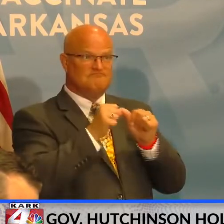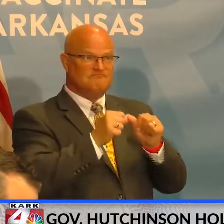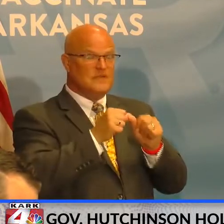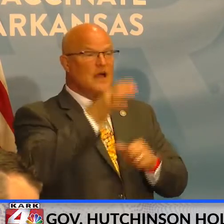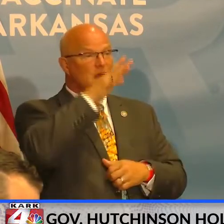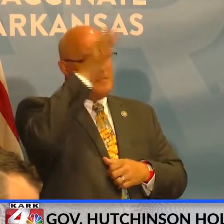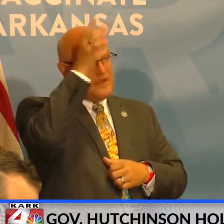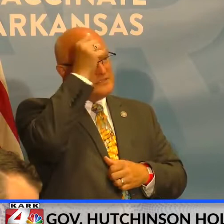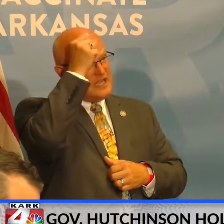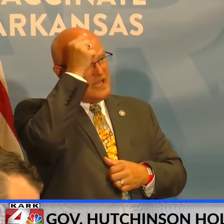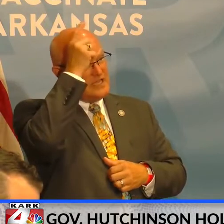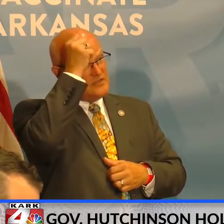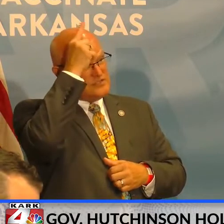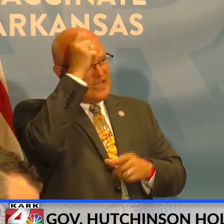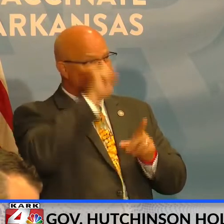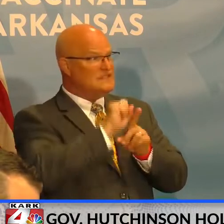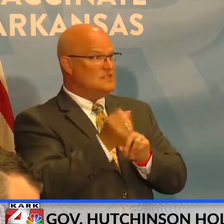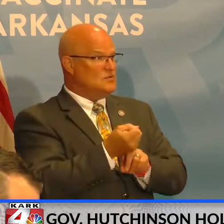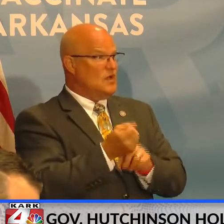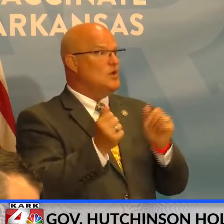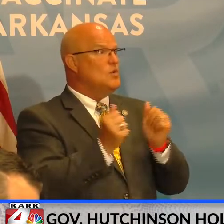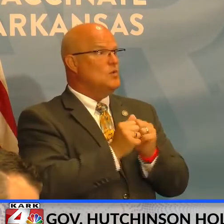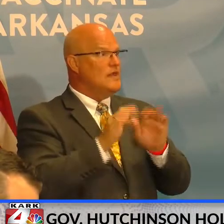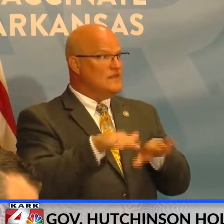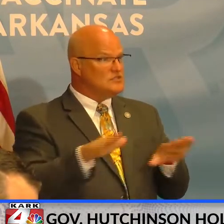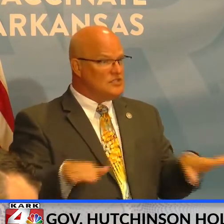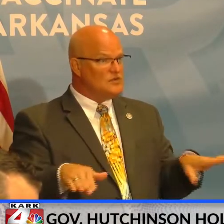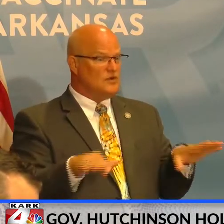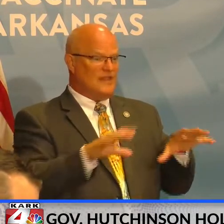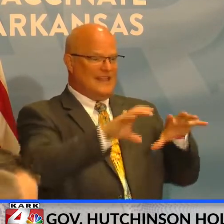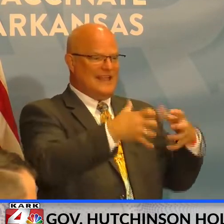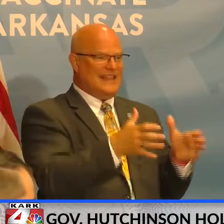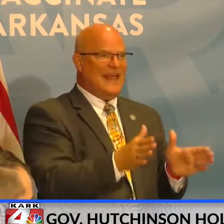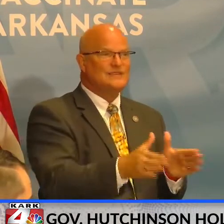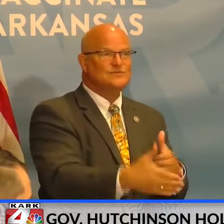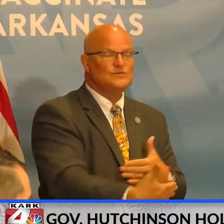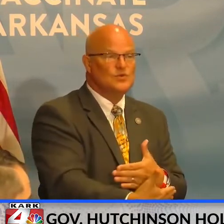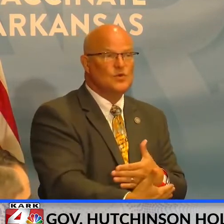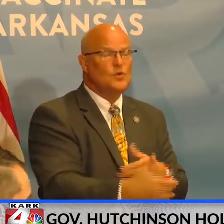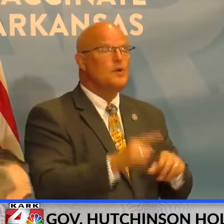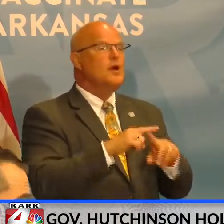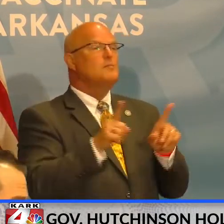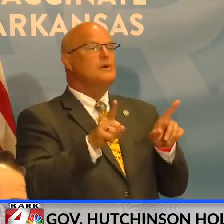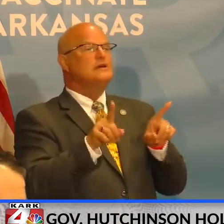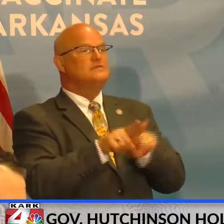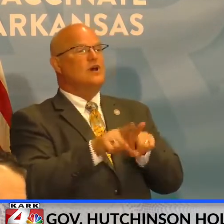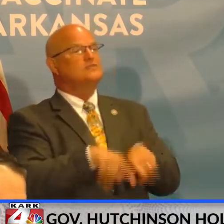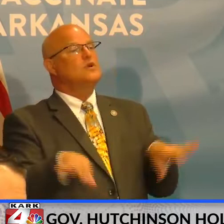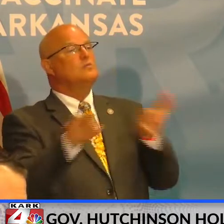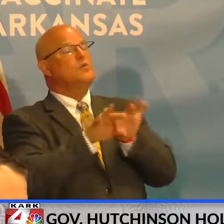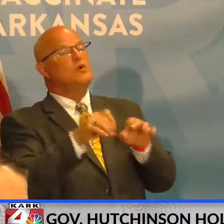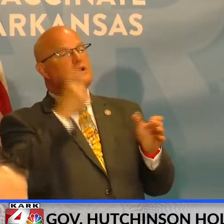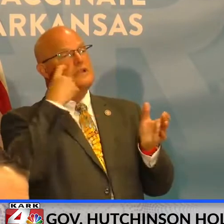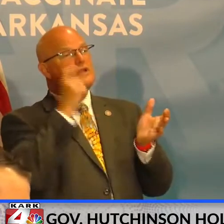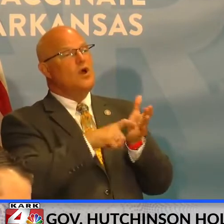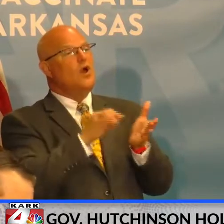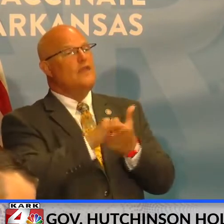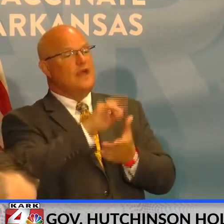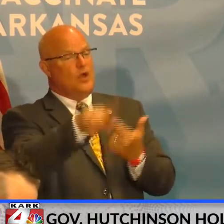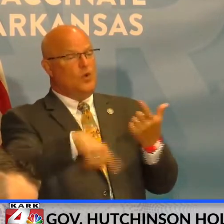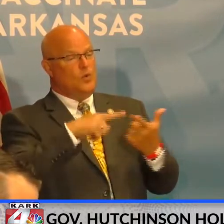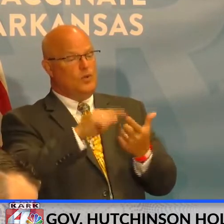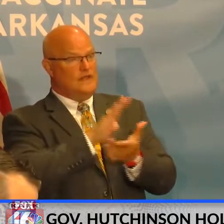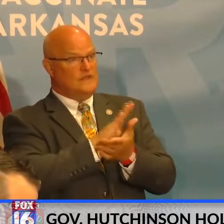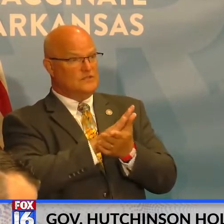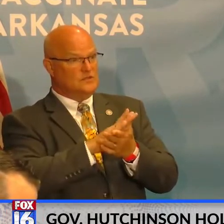parents understand situations with their children, their classrooms. But it's also important to note that when schools